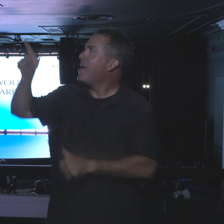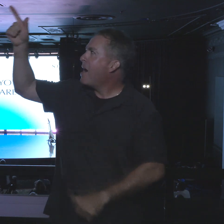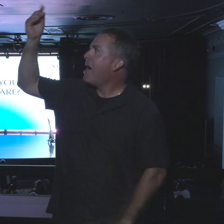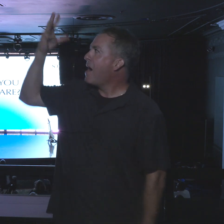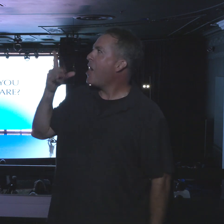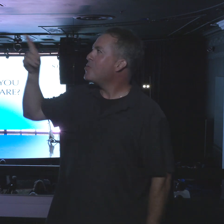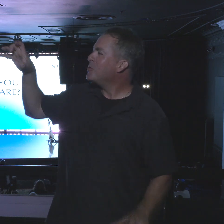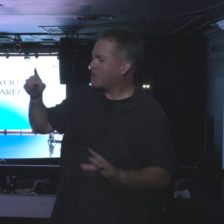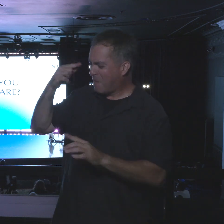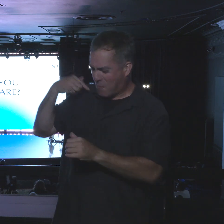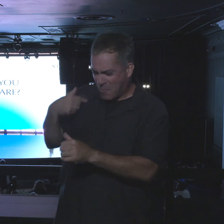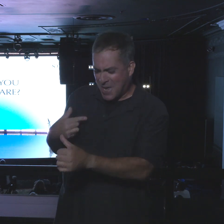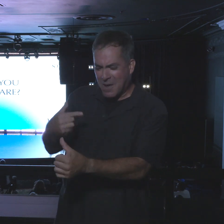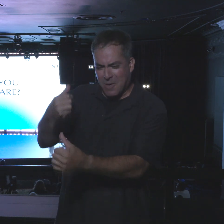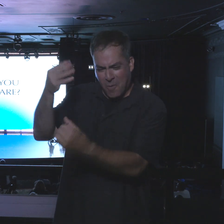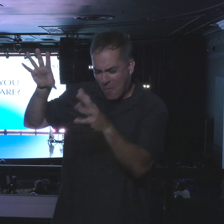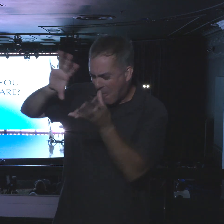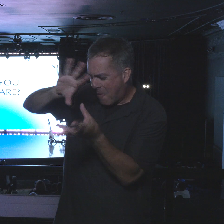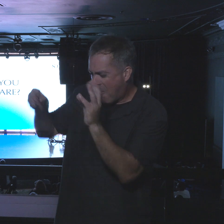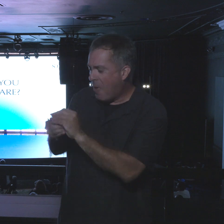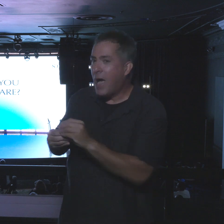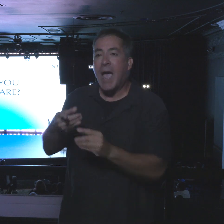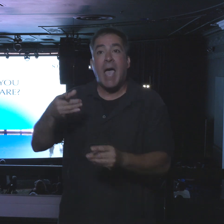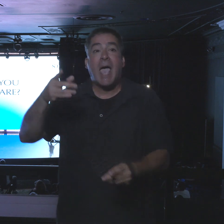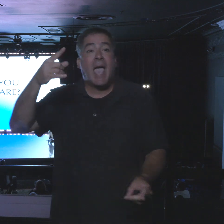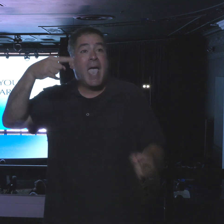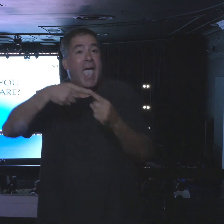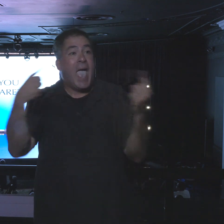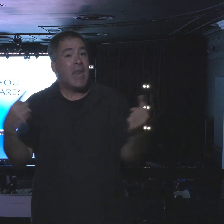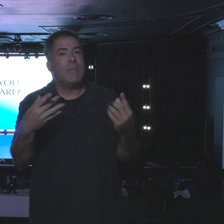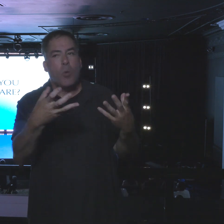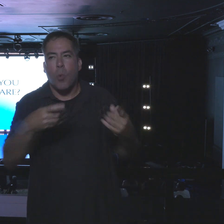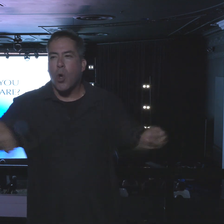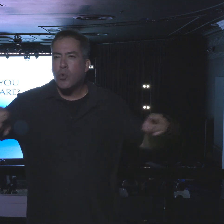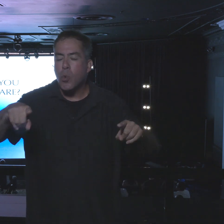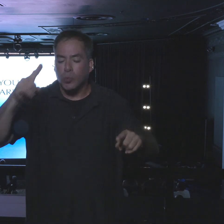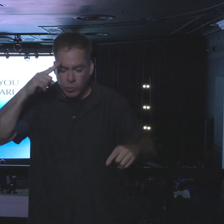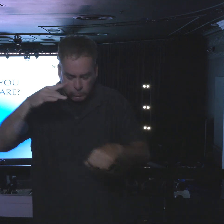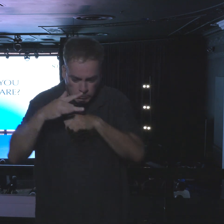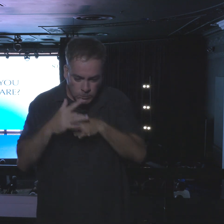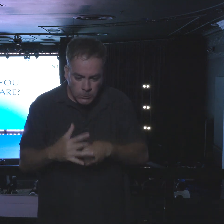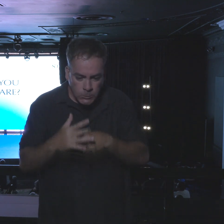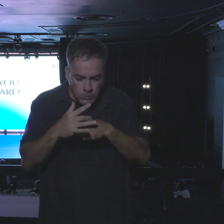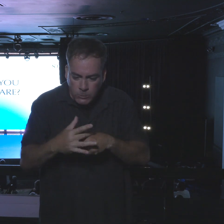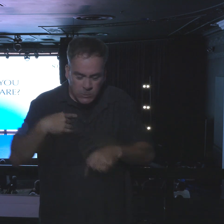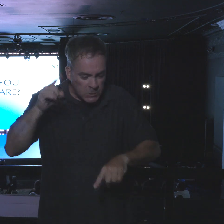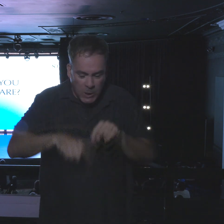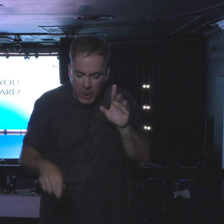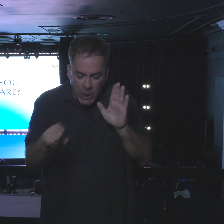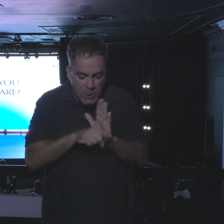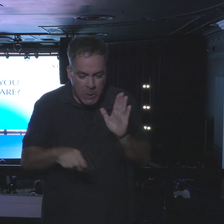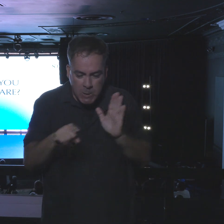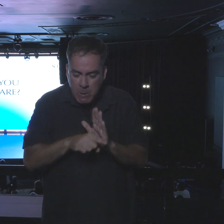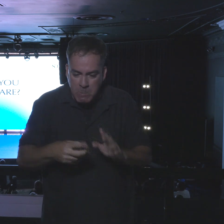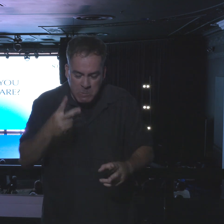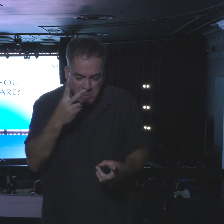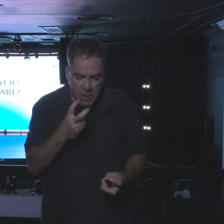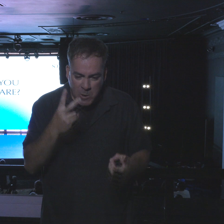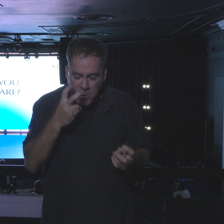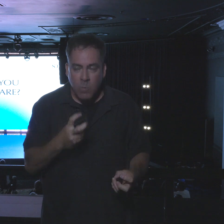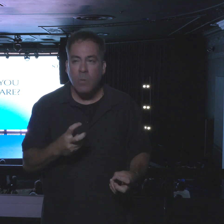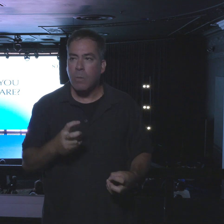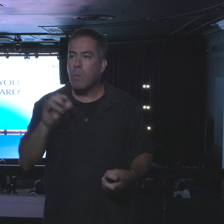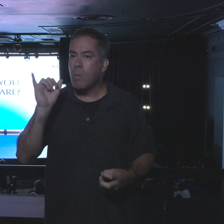has done for you. He wants you to dwell on what can't be. And